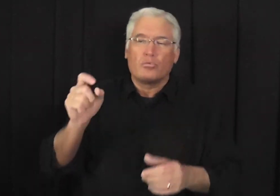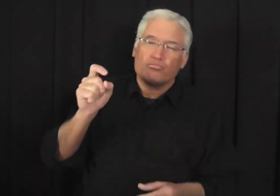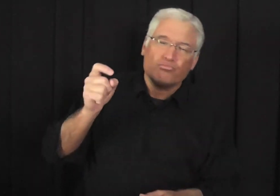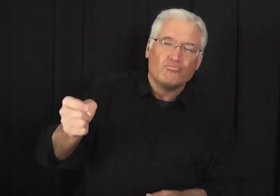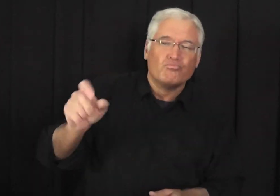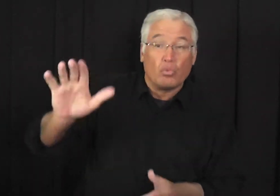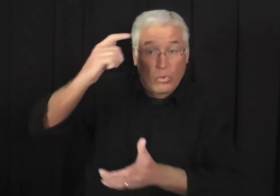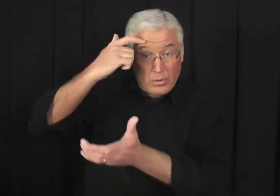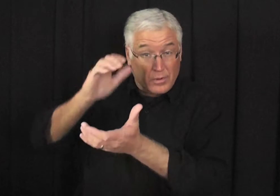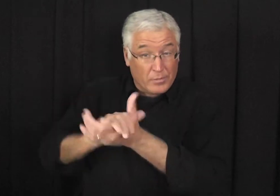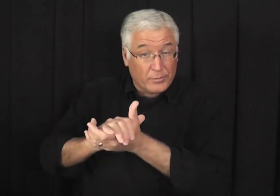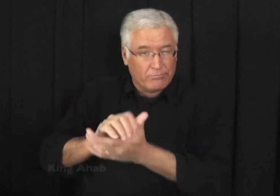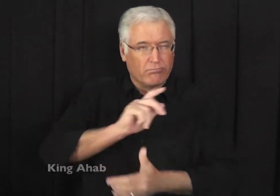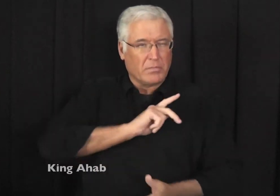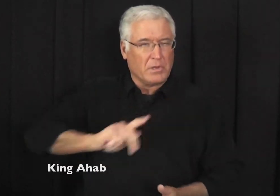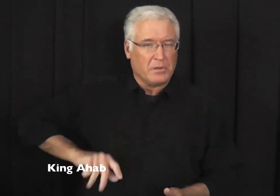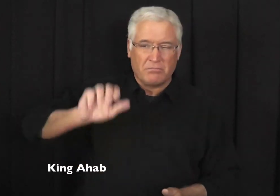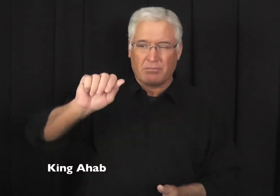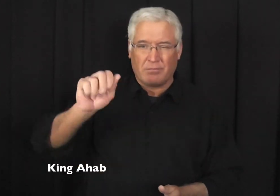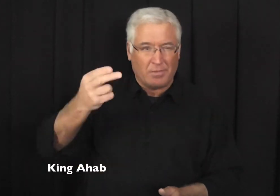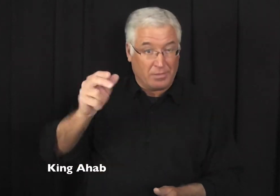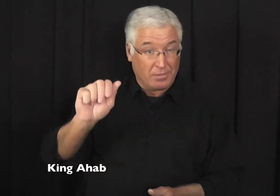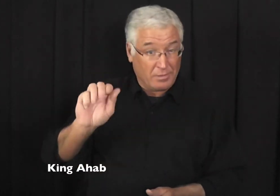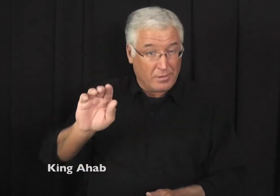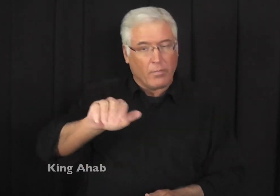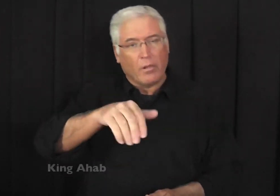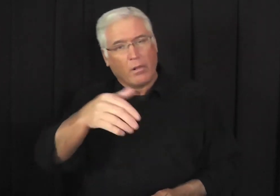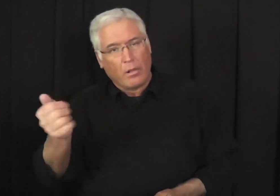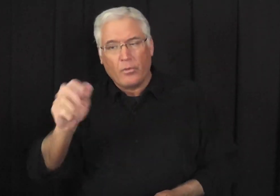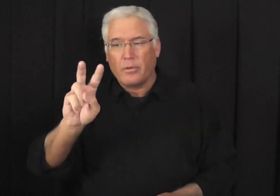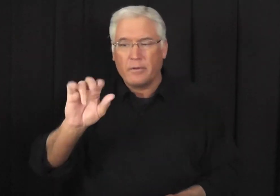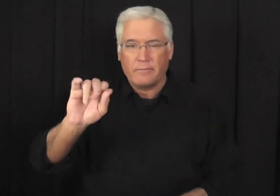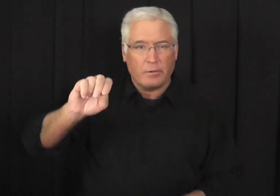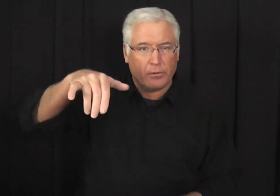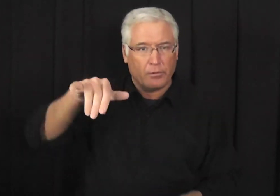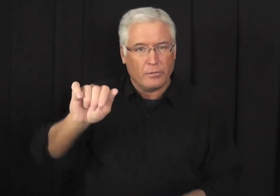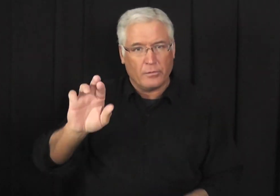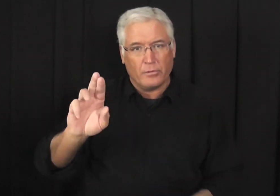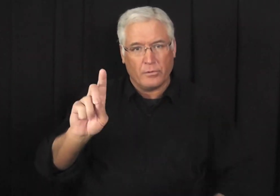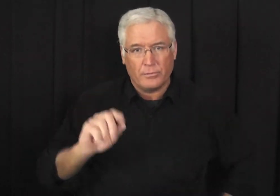Well, the reason was because she wanted to give to her husband, King Ahab, the other man's vineyard.